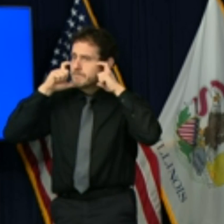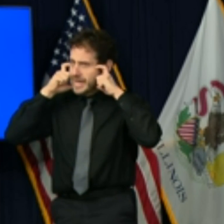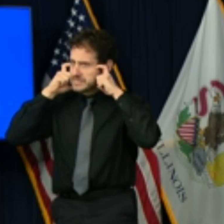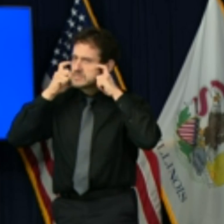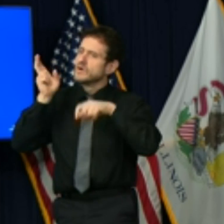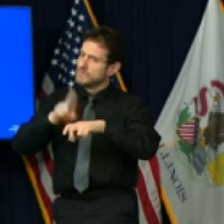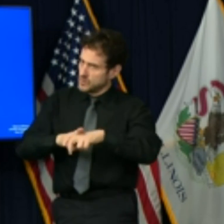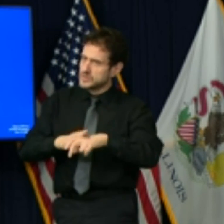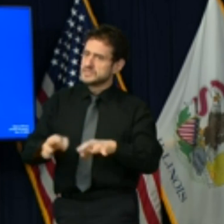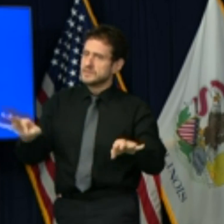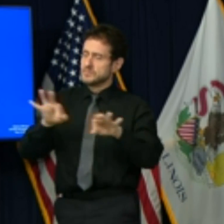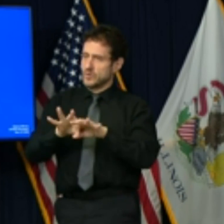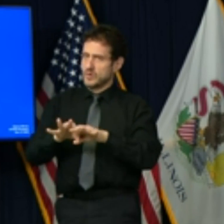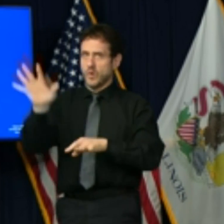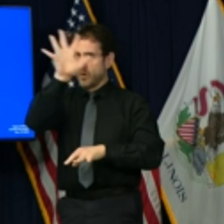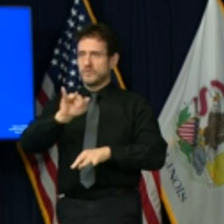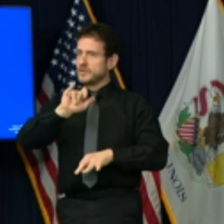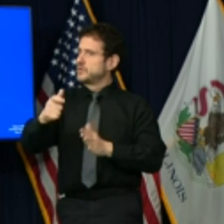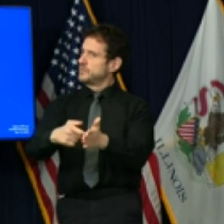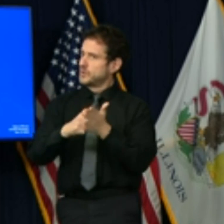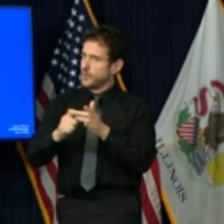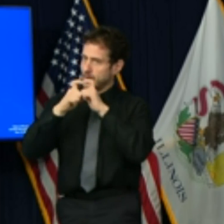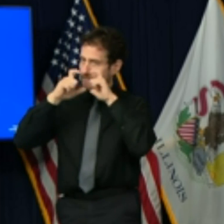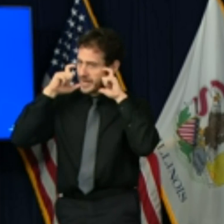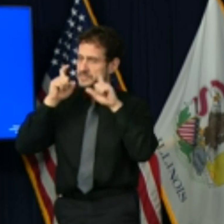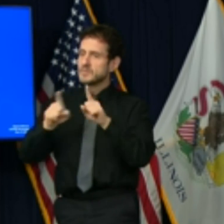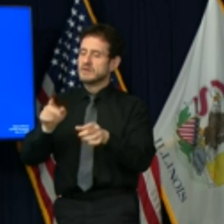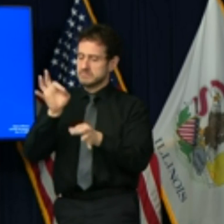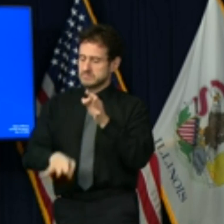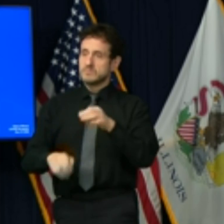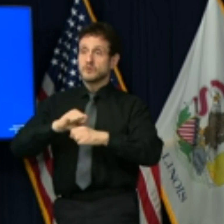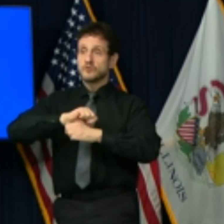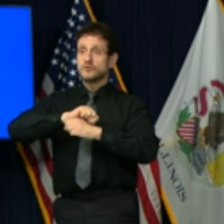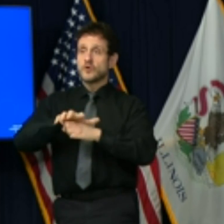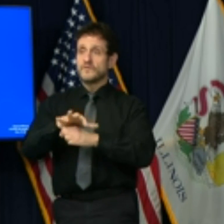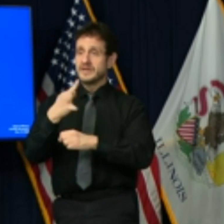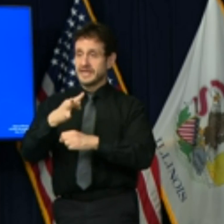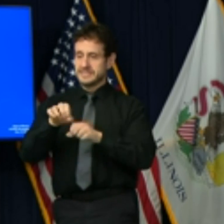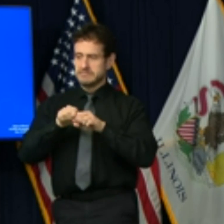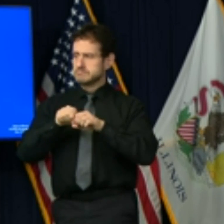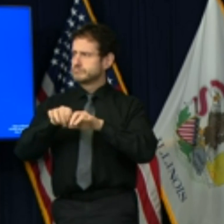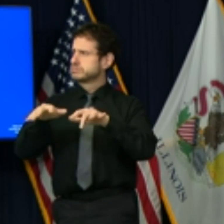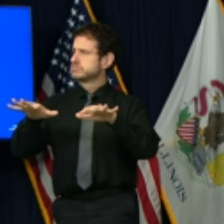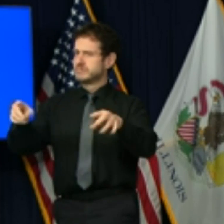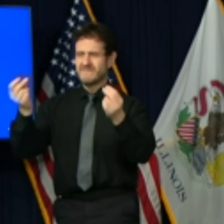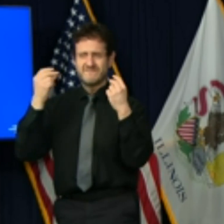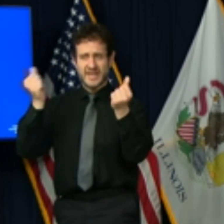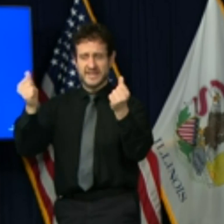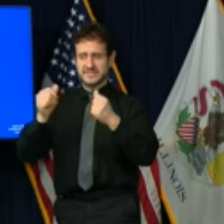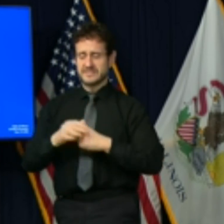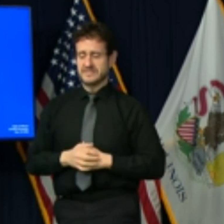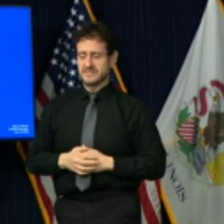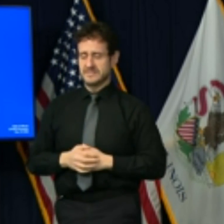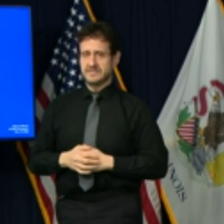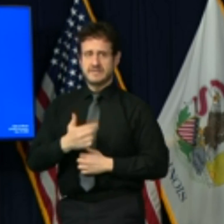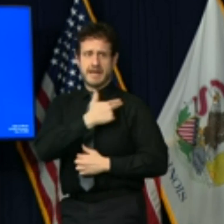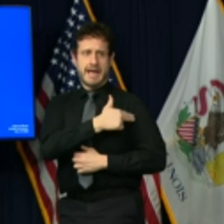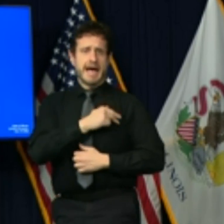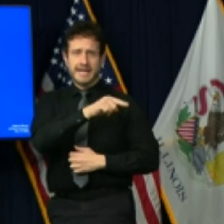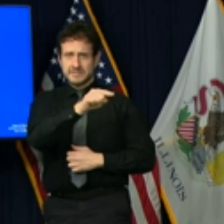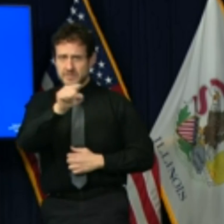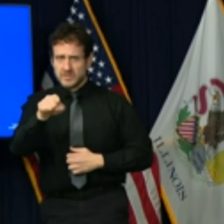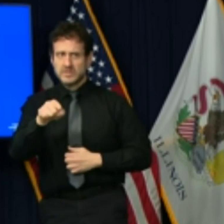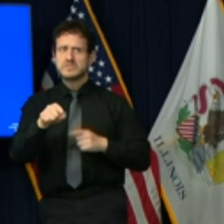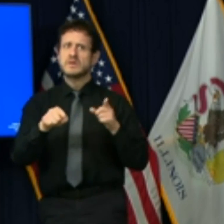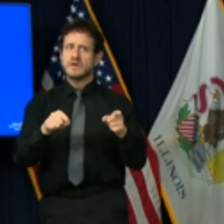state of Illinois. The simple fact is that COVID-19 is spreading quickly and widely. Our hospitals are beginning